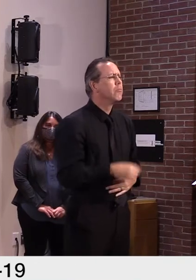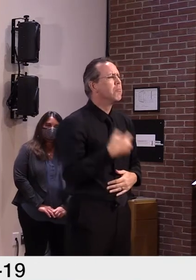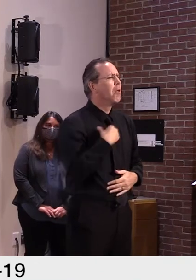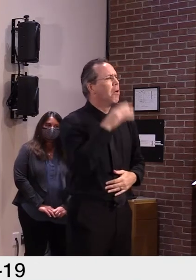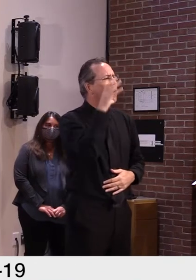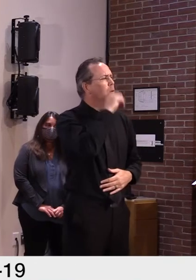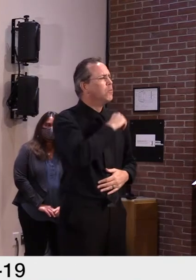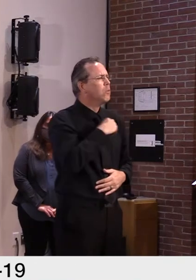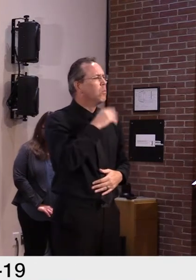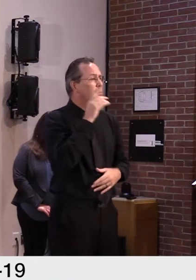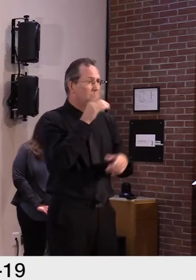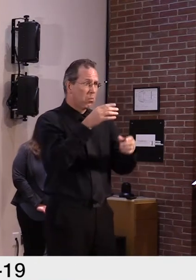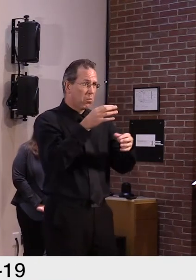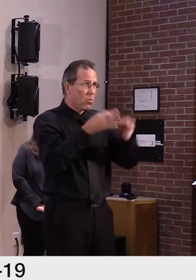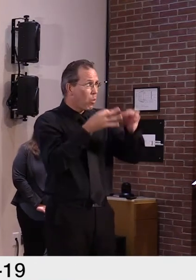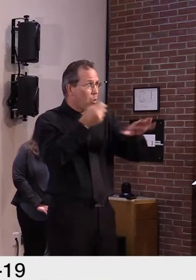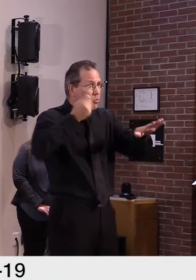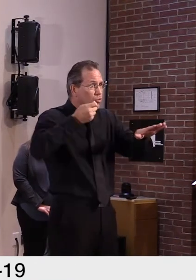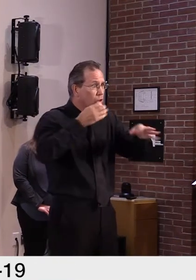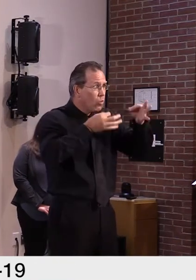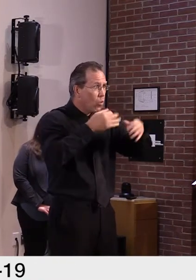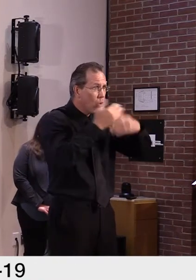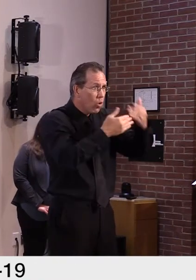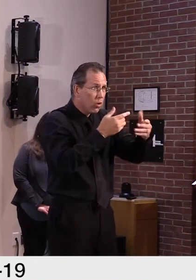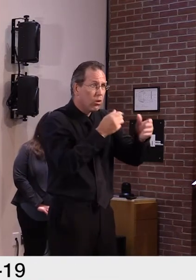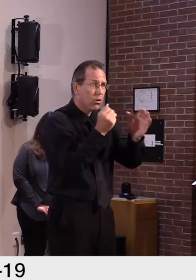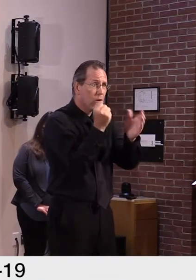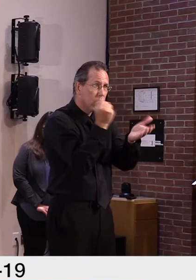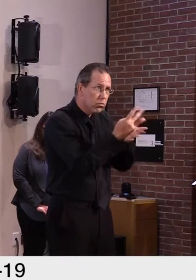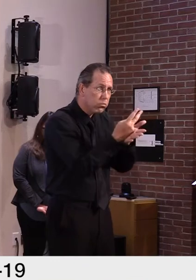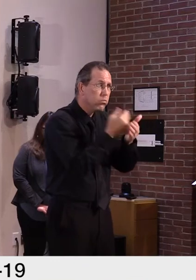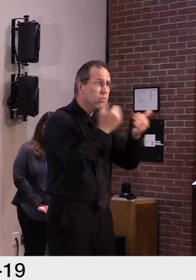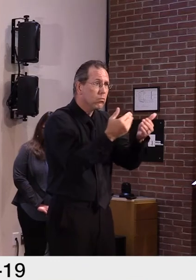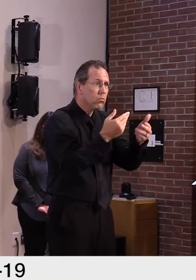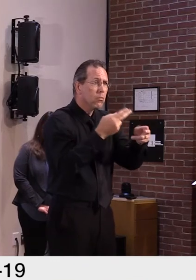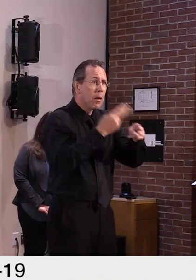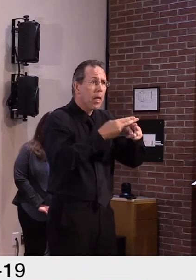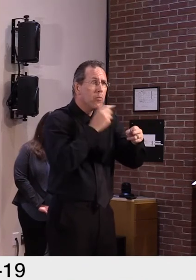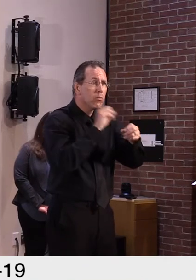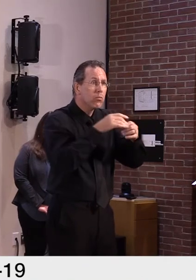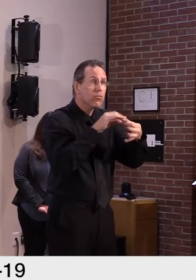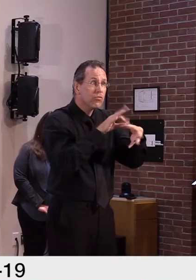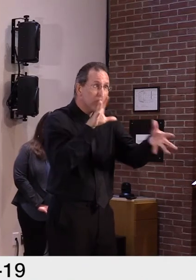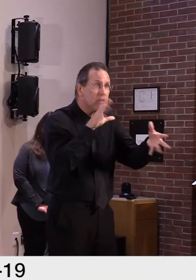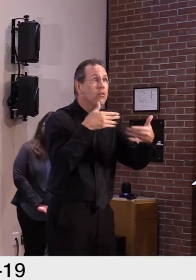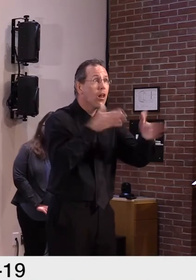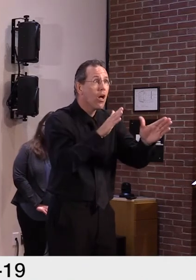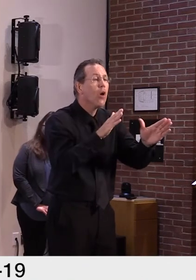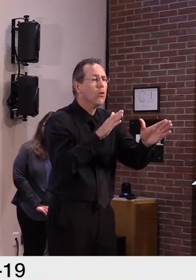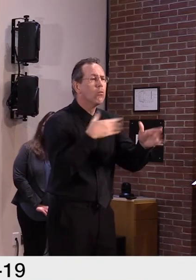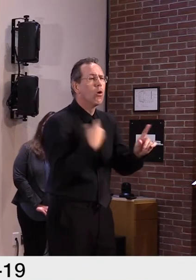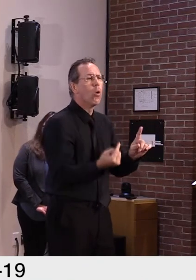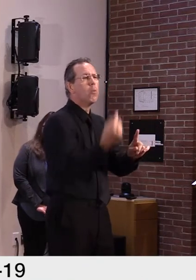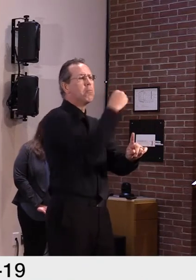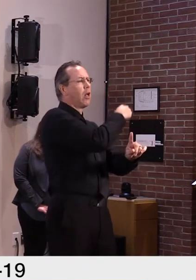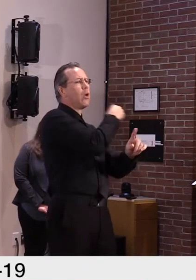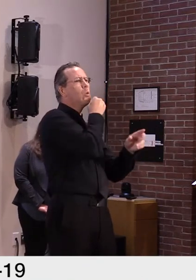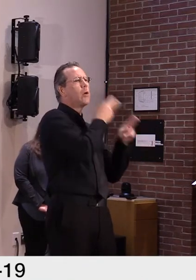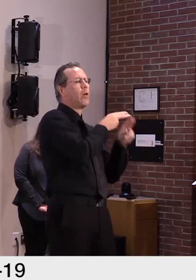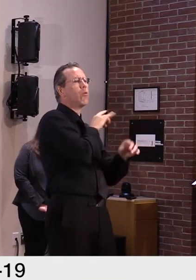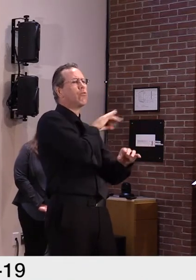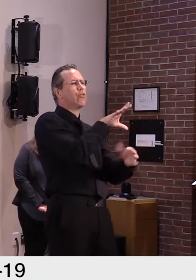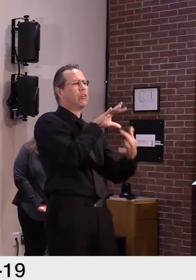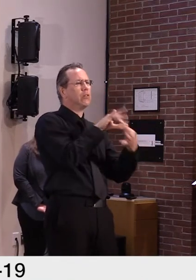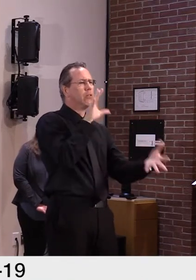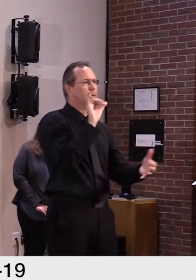Okay, and, and that would be for the ones that have, uh, been withheld in this time period? Yeah, if we, if it was proven, uh, that